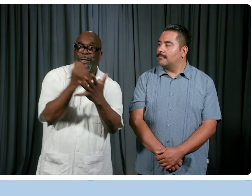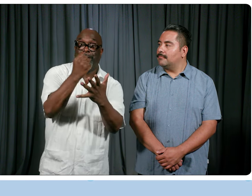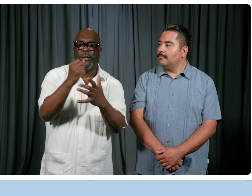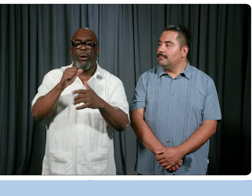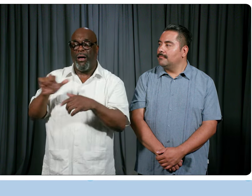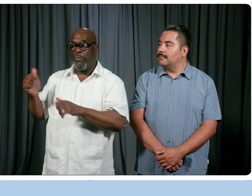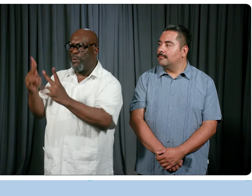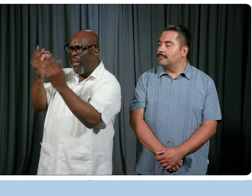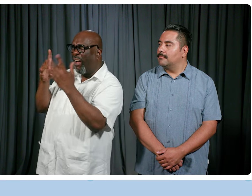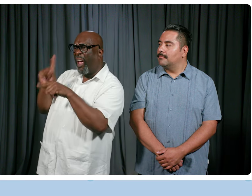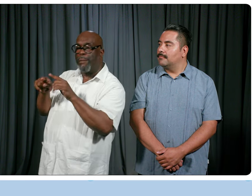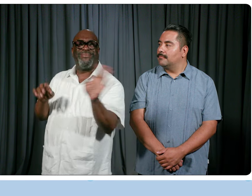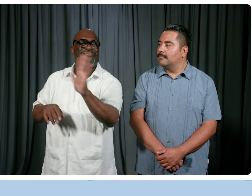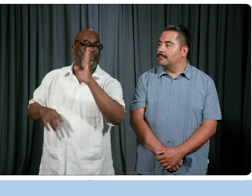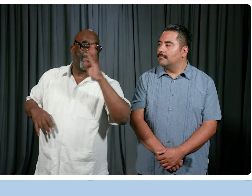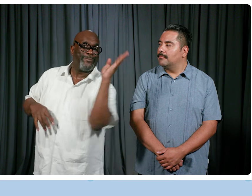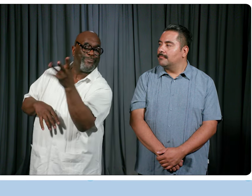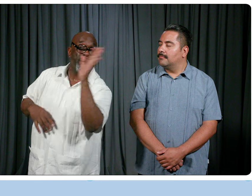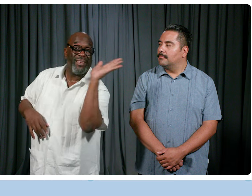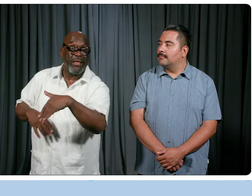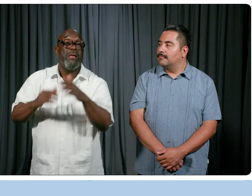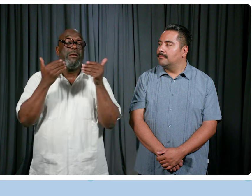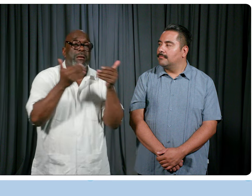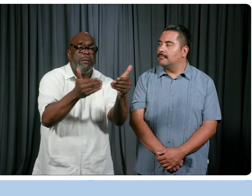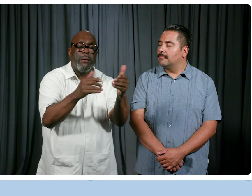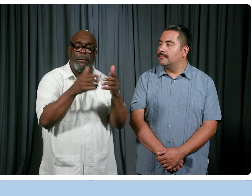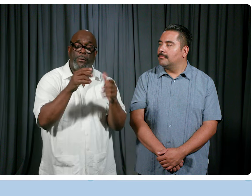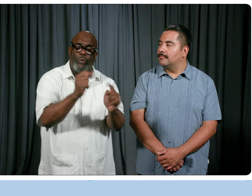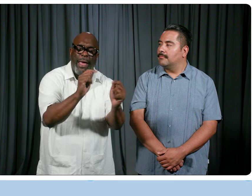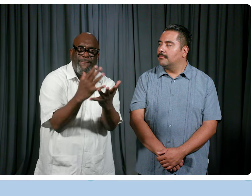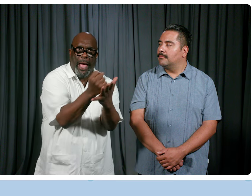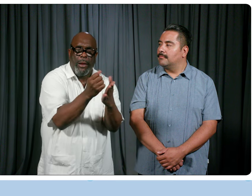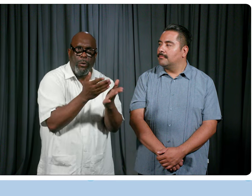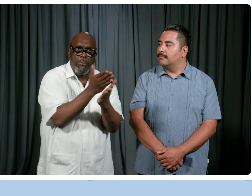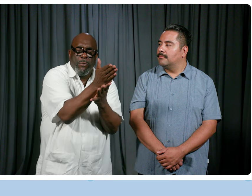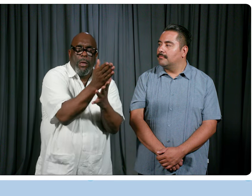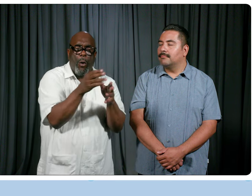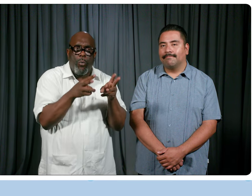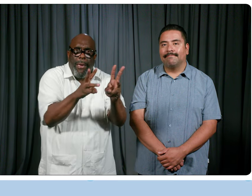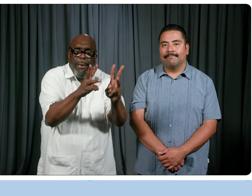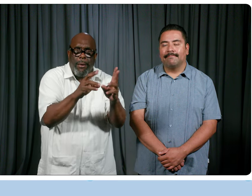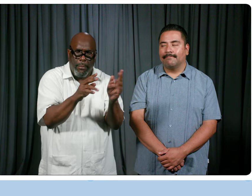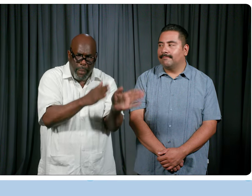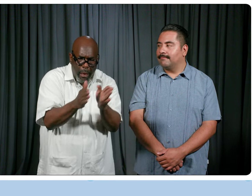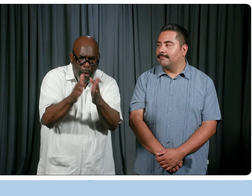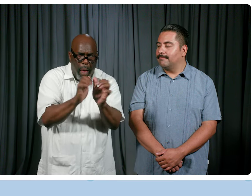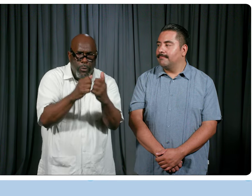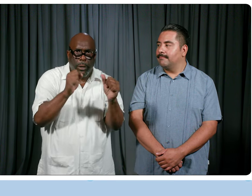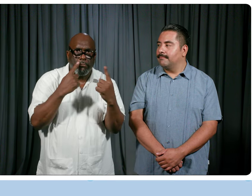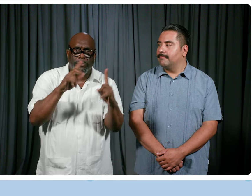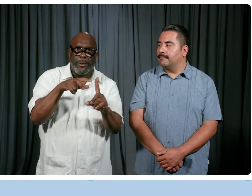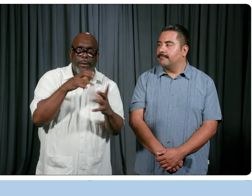can't do something. You really want to do it, pursue it. know, find an avenue to be able to pursue that. Maybe it's not going to work out for you the first time.